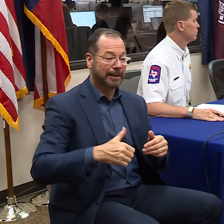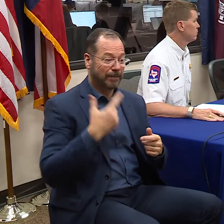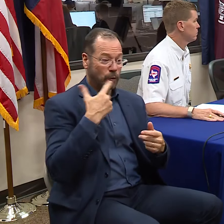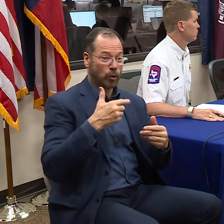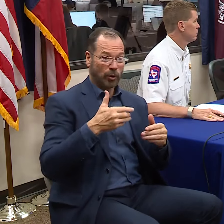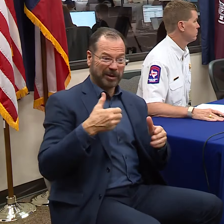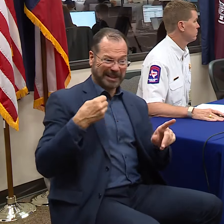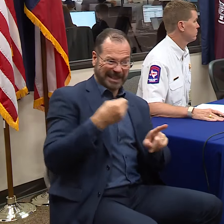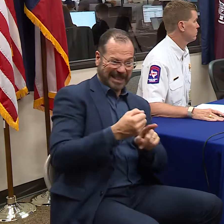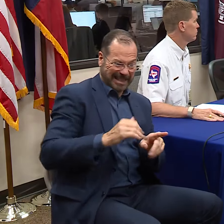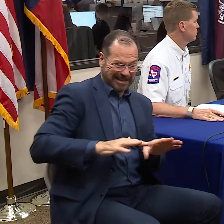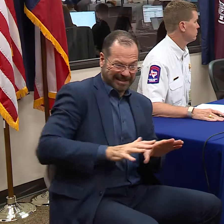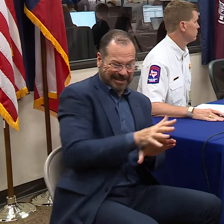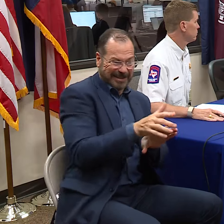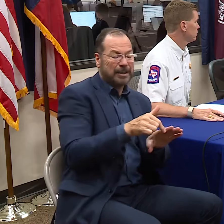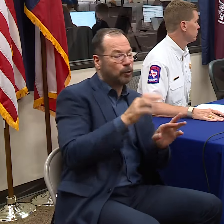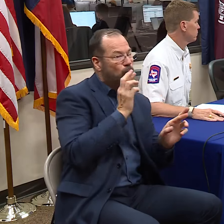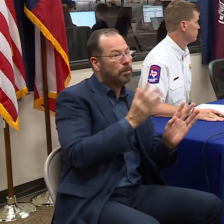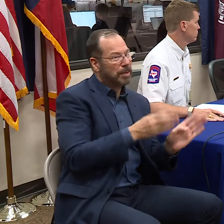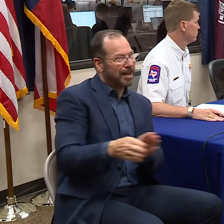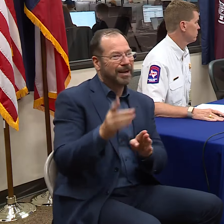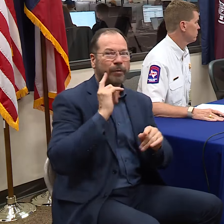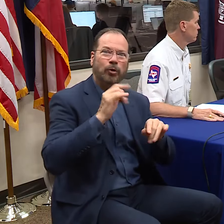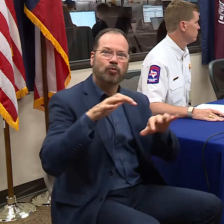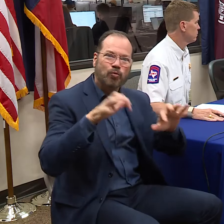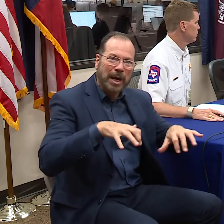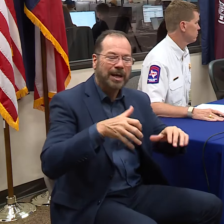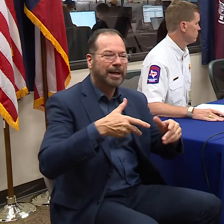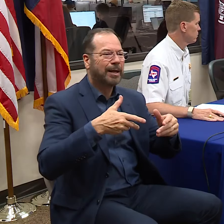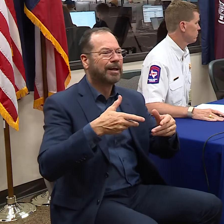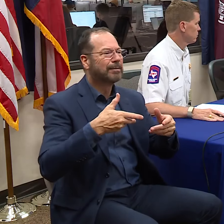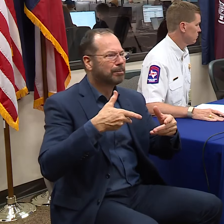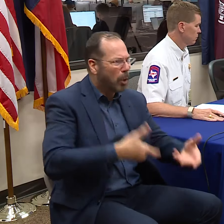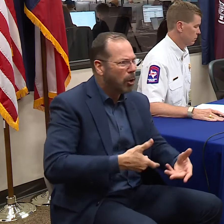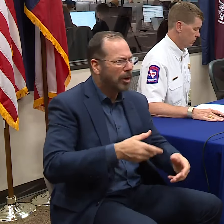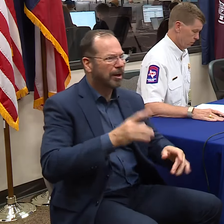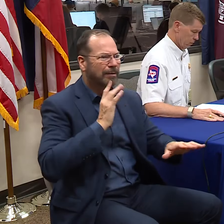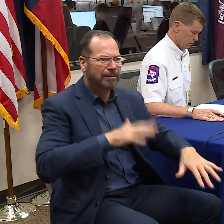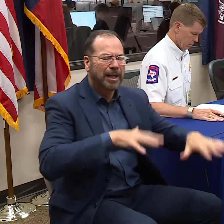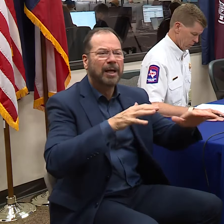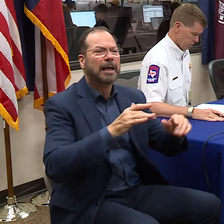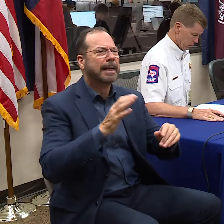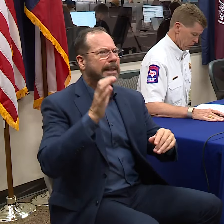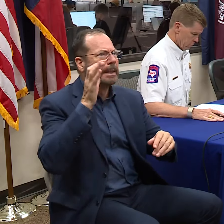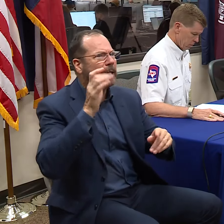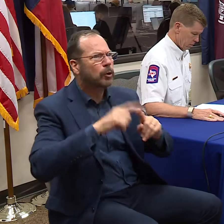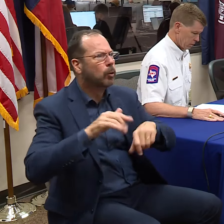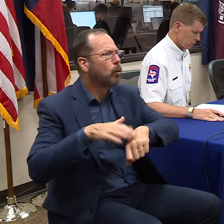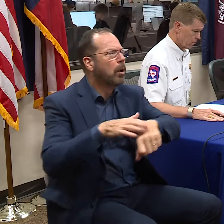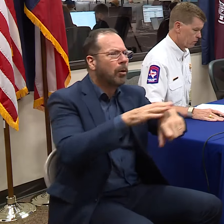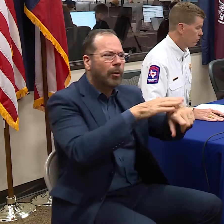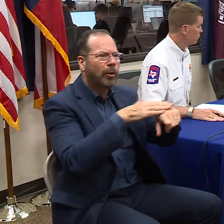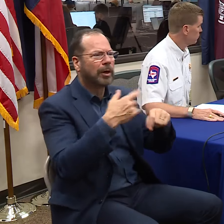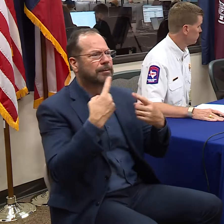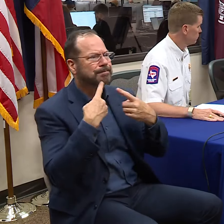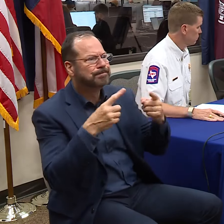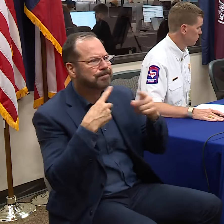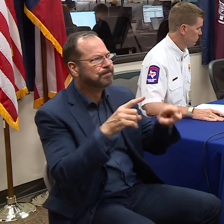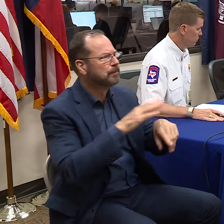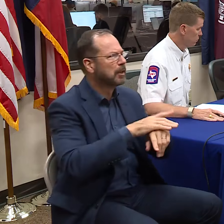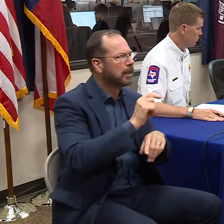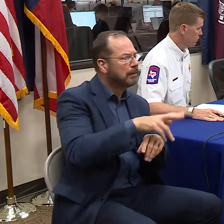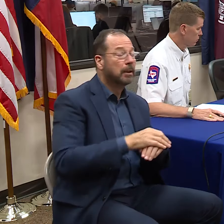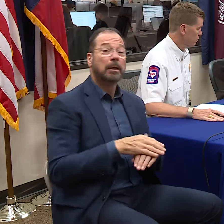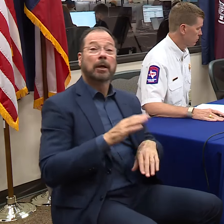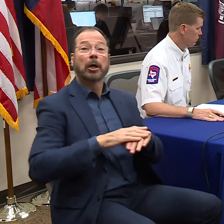and potential flooding, and that's why you need to listen to your local officials as well as your local forecast for where you live. On